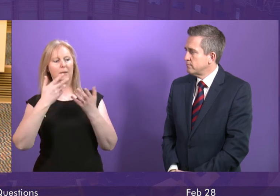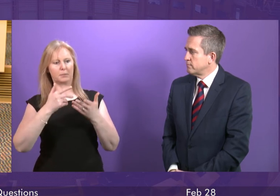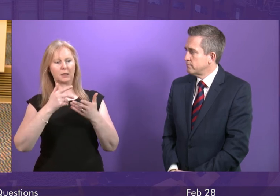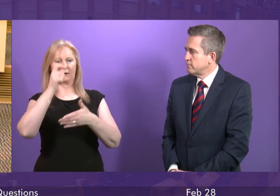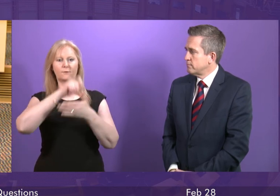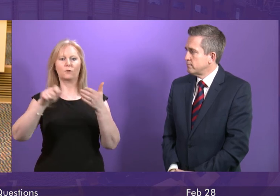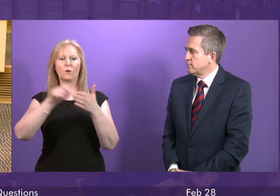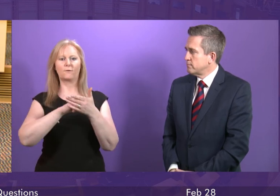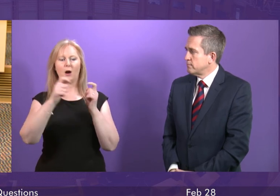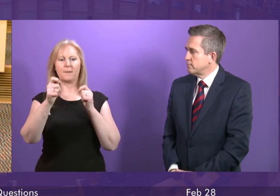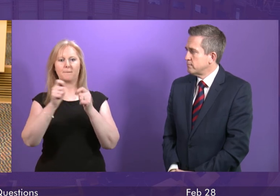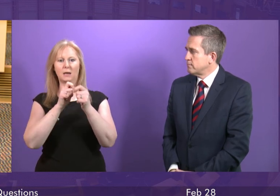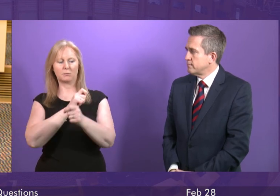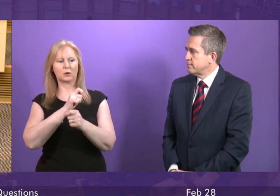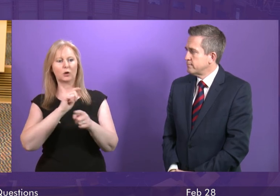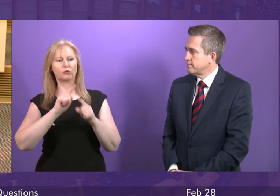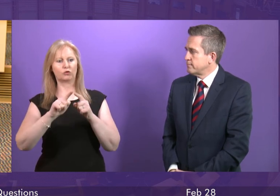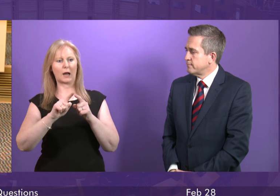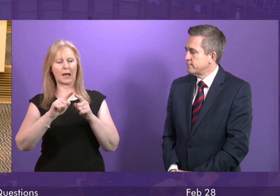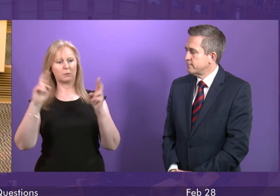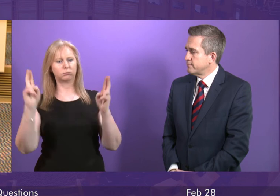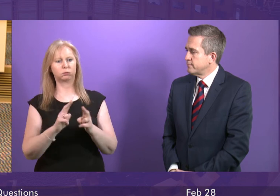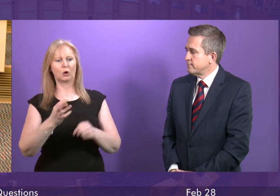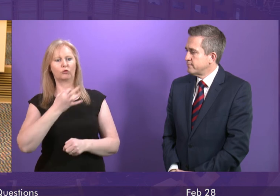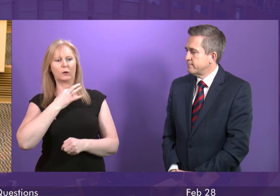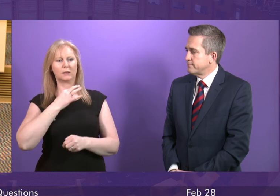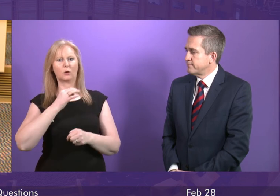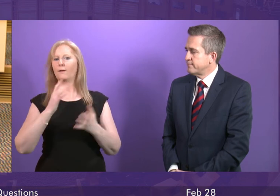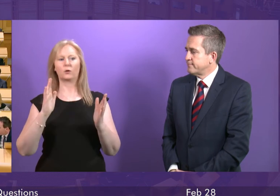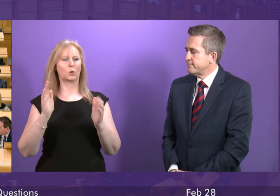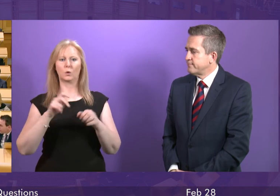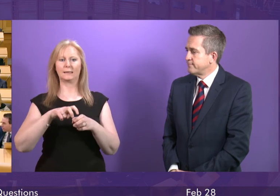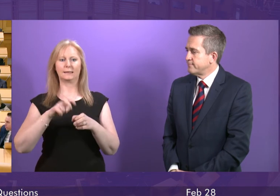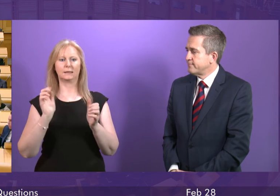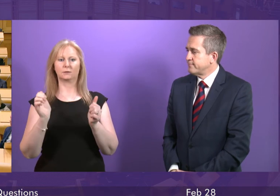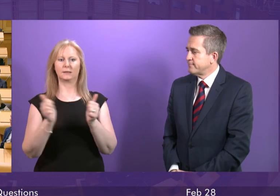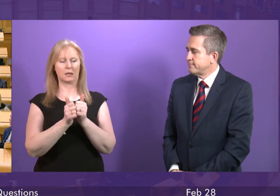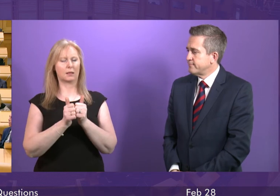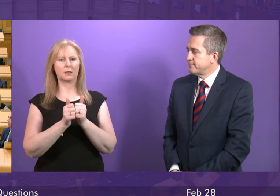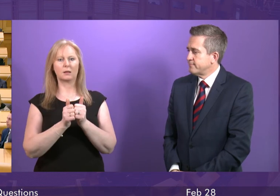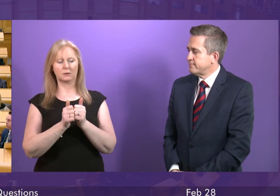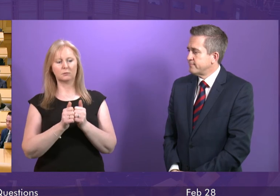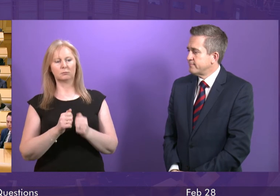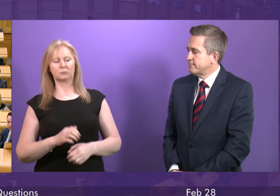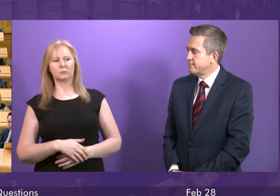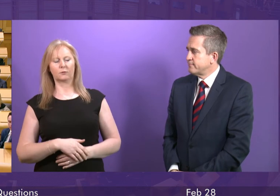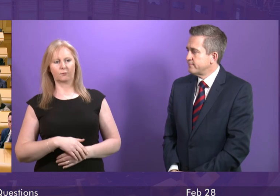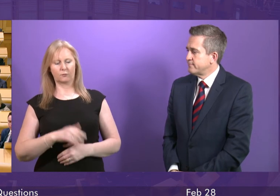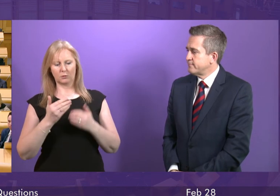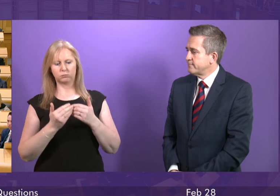removed the risk of no deal, not just at the end of March, but removed the risk of no deal forever. It is absolutely